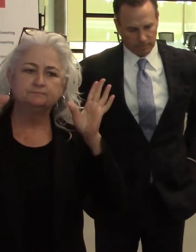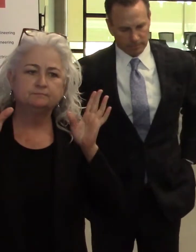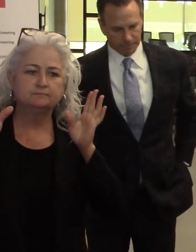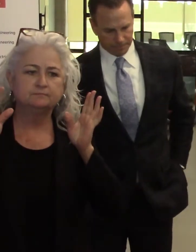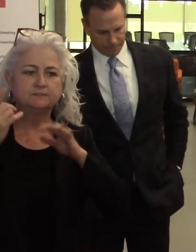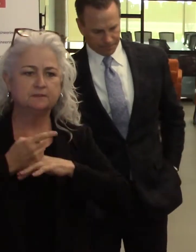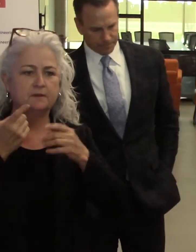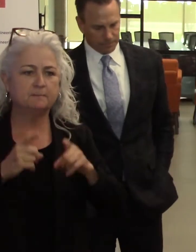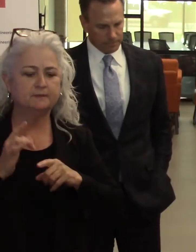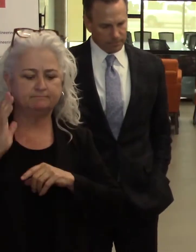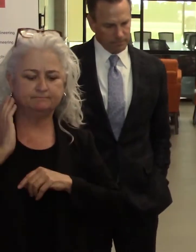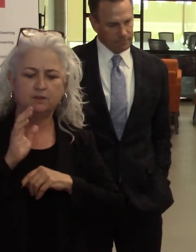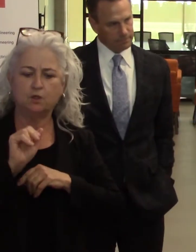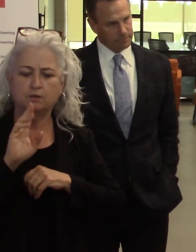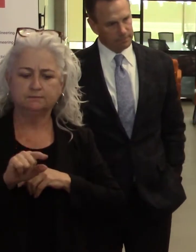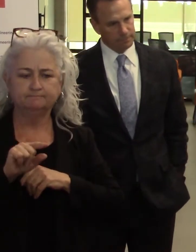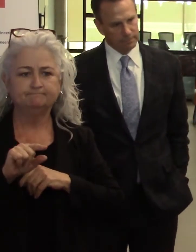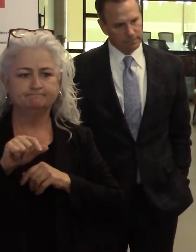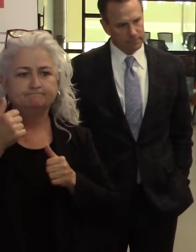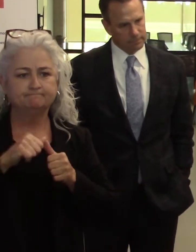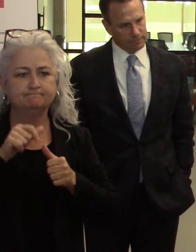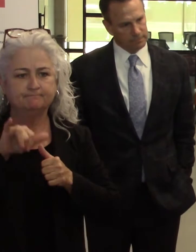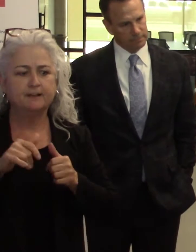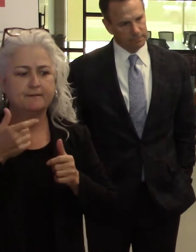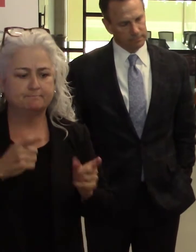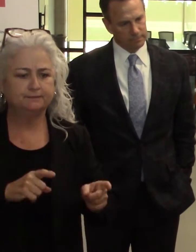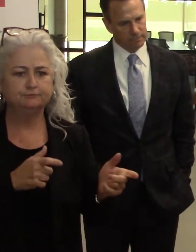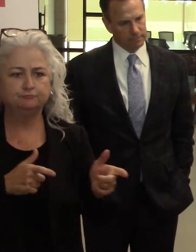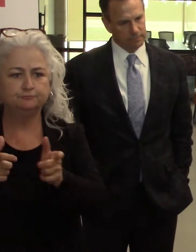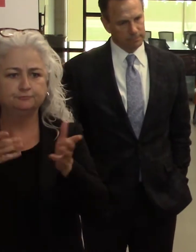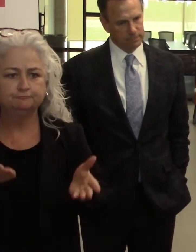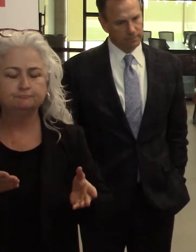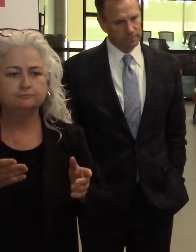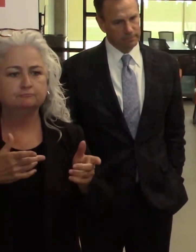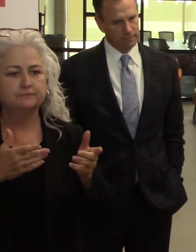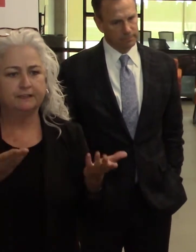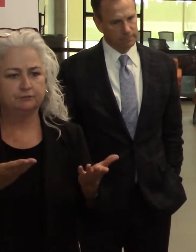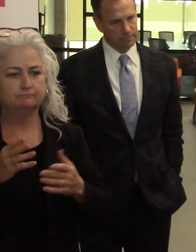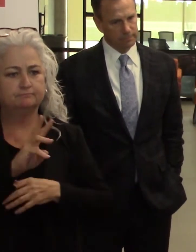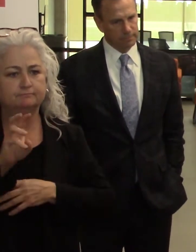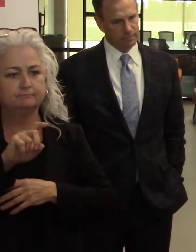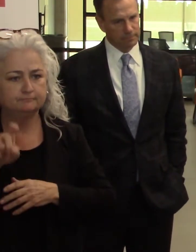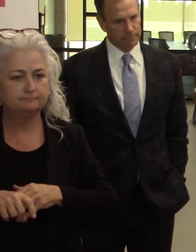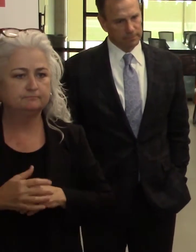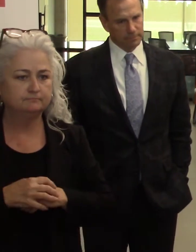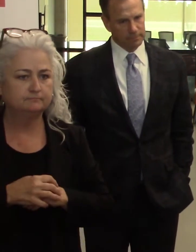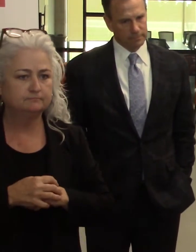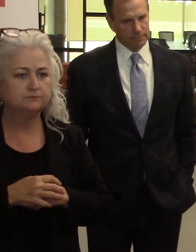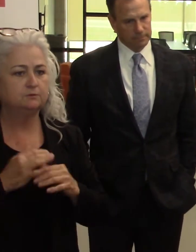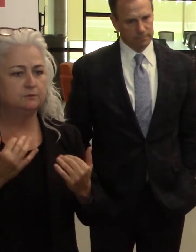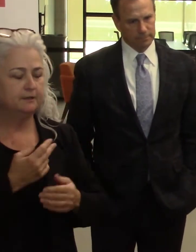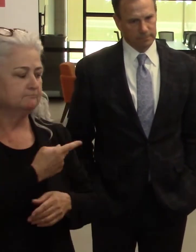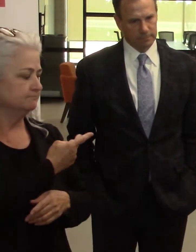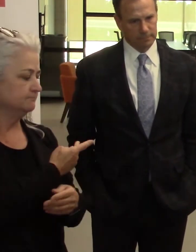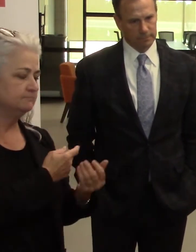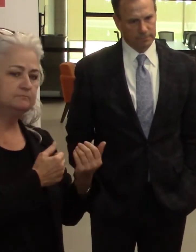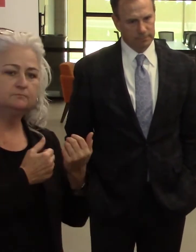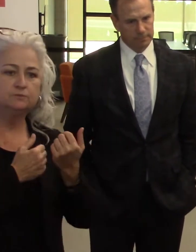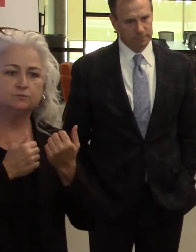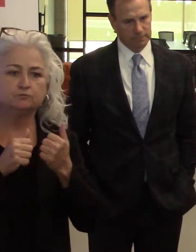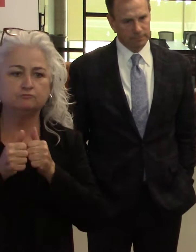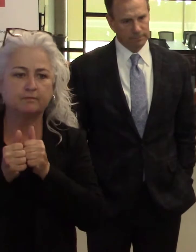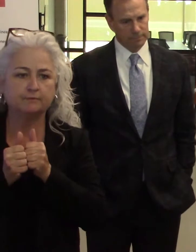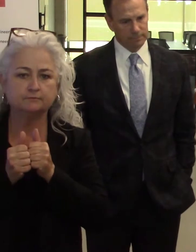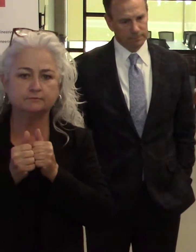when the shooter came through West Texas. And we are going to be here together, standing side by side, working